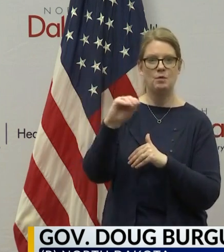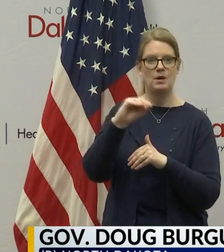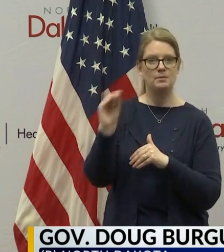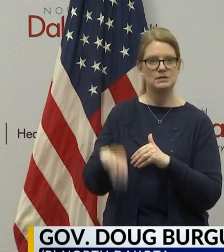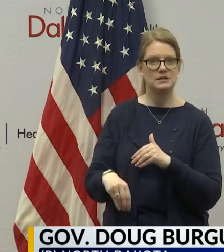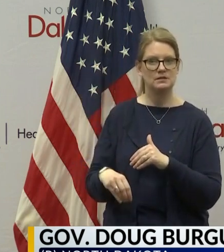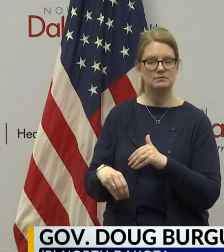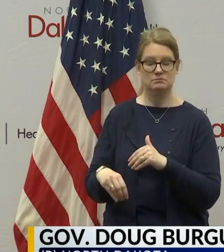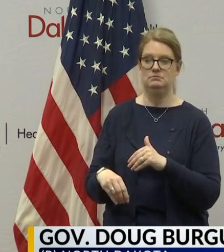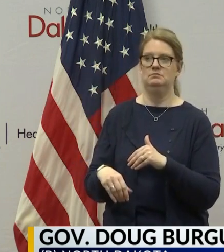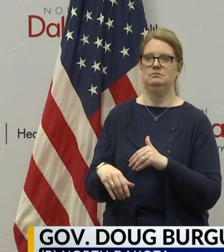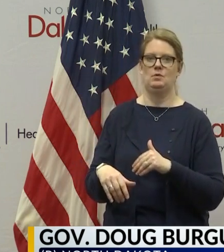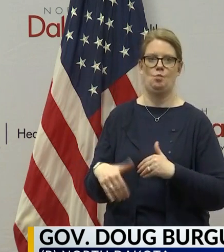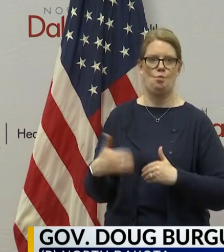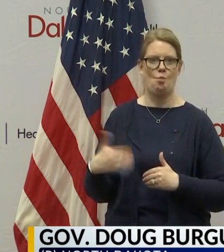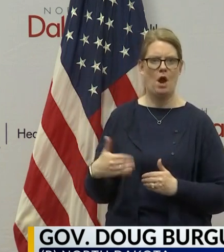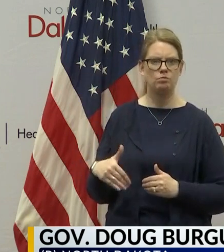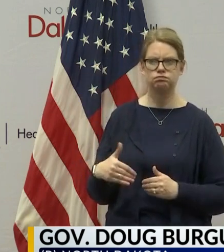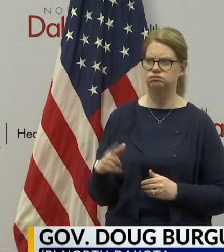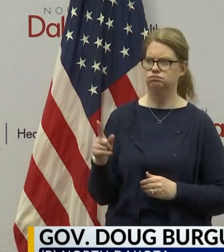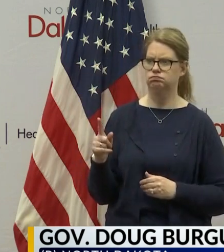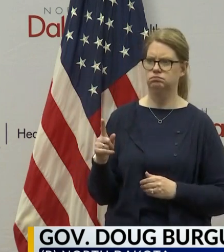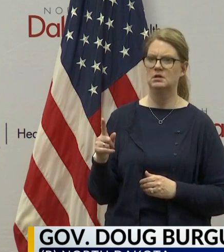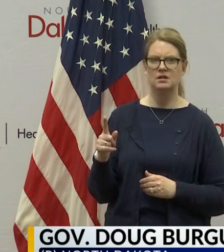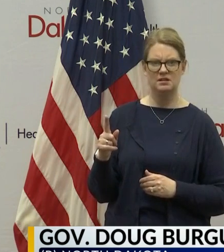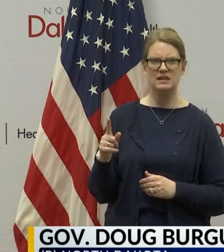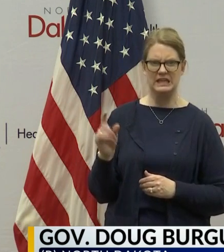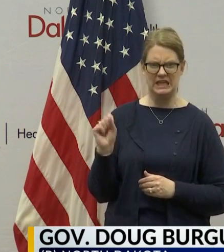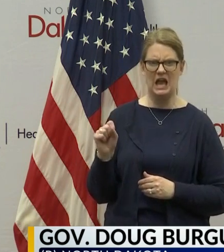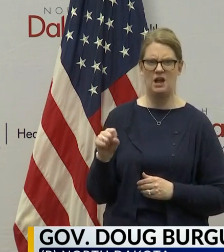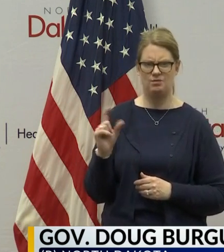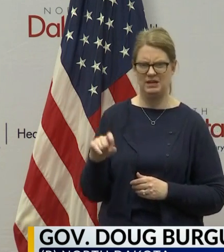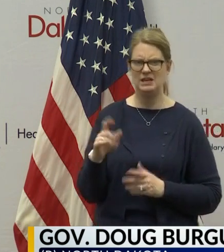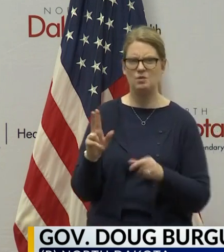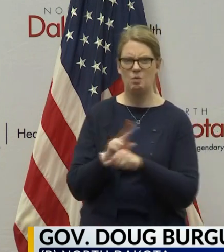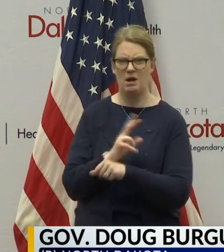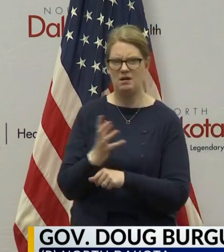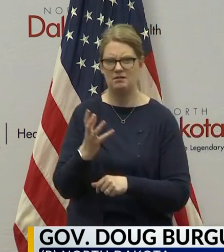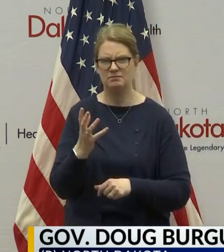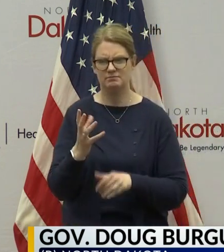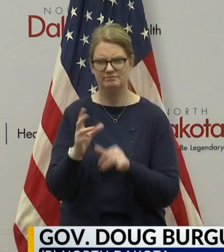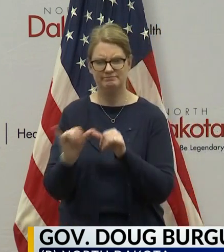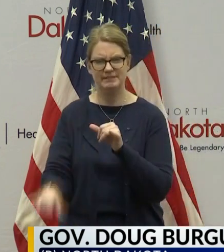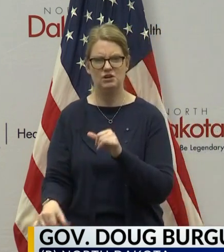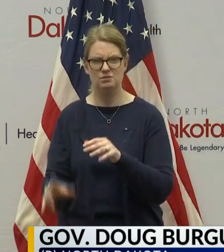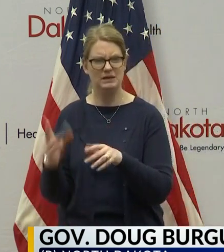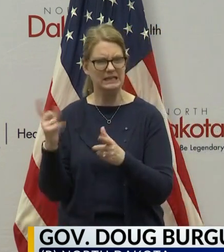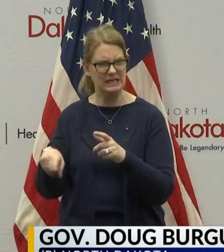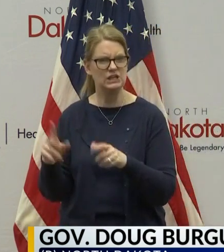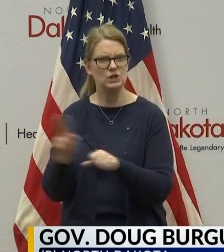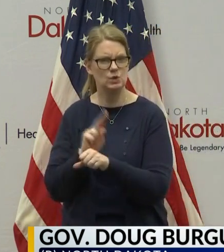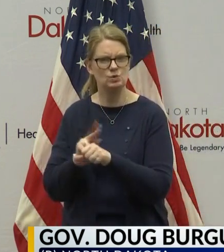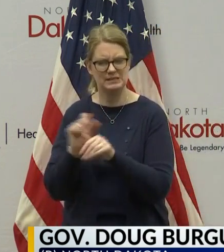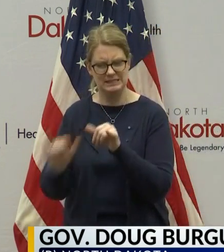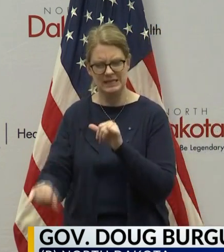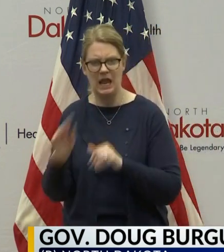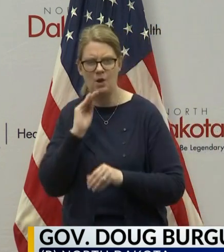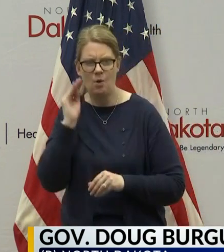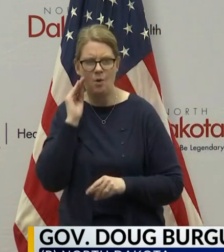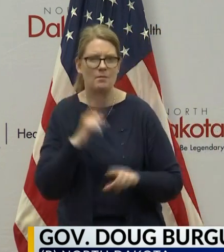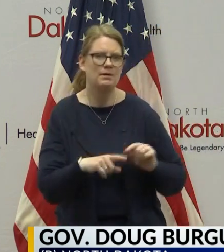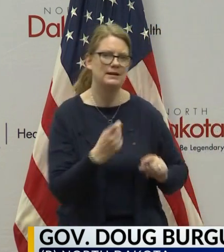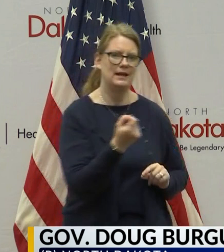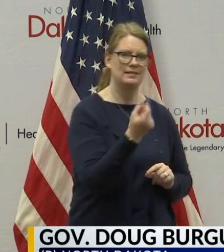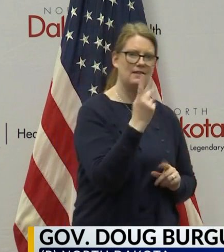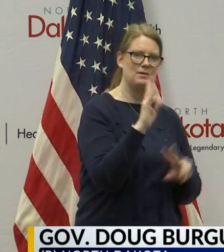know, then you'd be like, wow, that is a – that's a tool that we need to go to. But when you're in a state that's got 11 people per